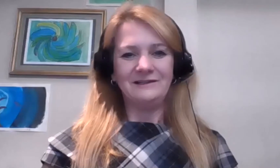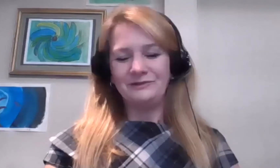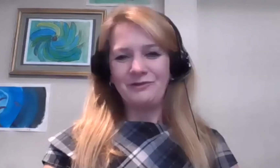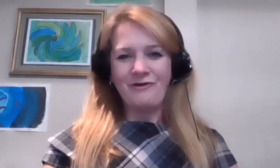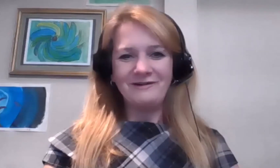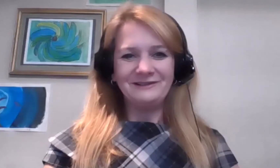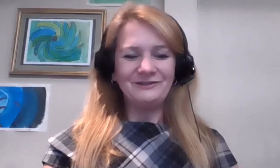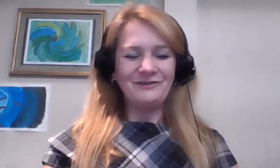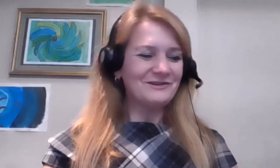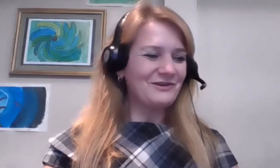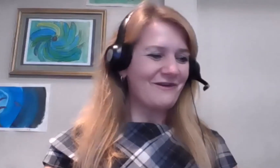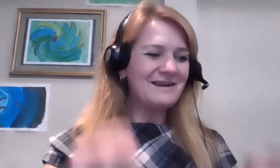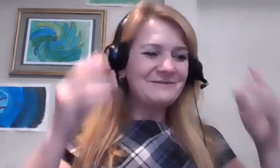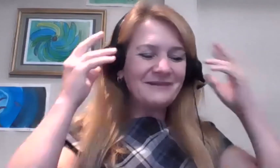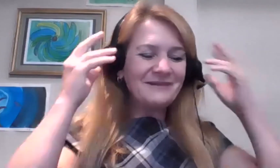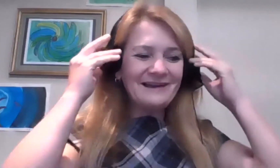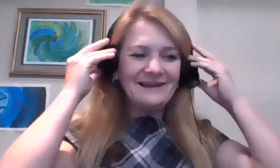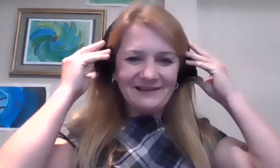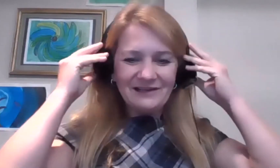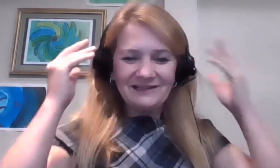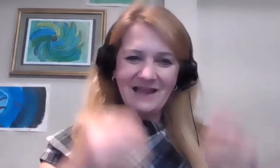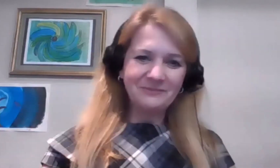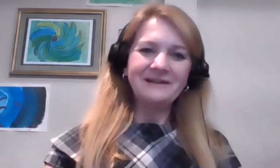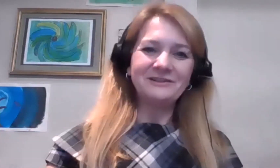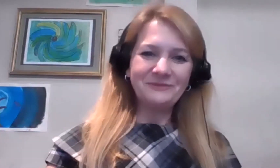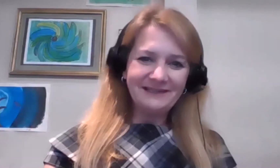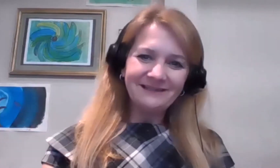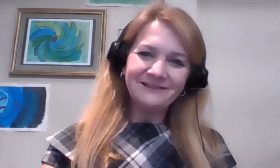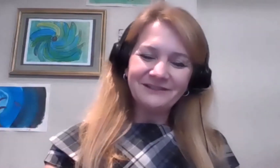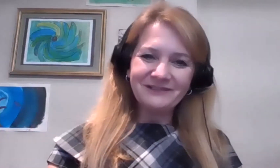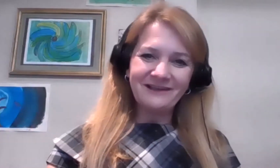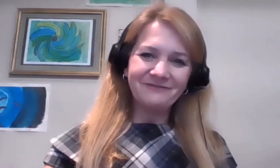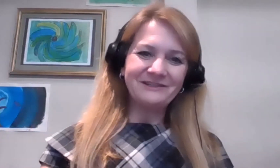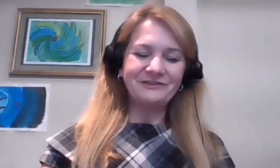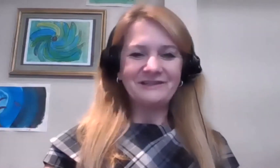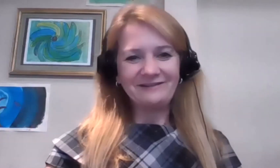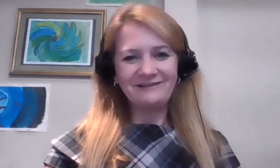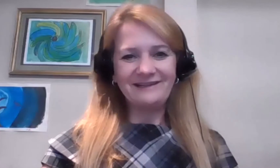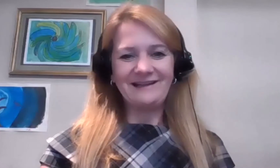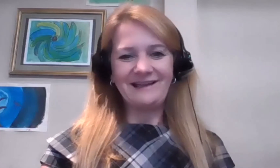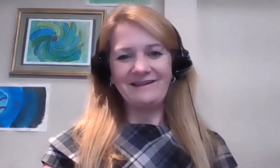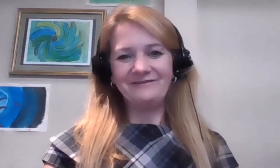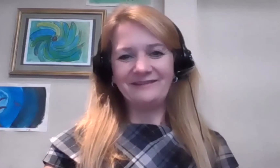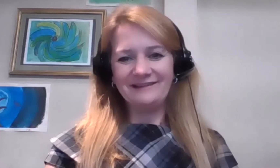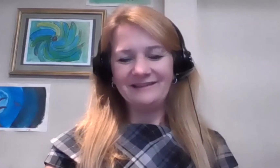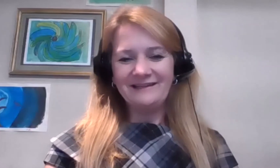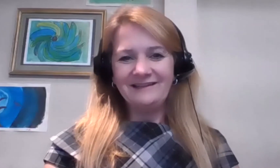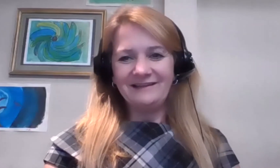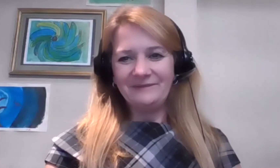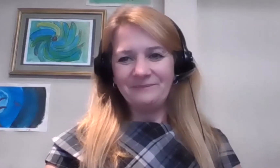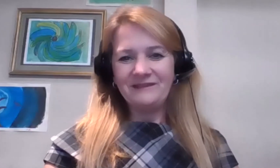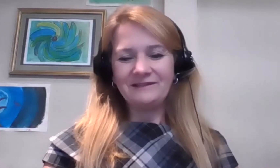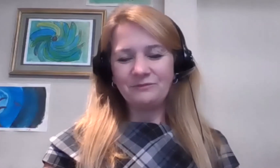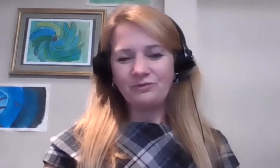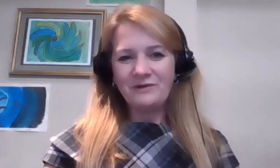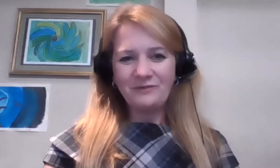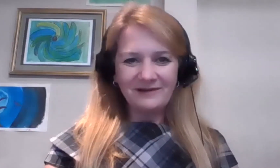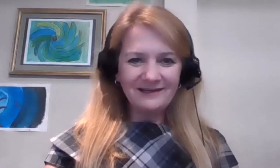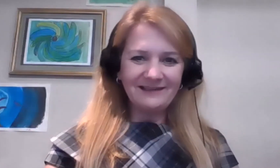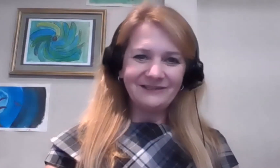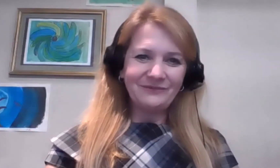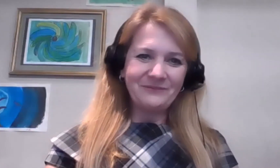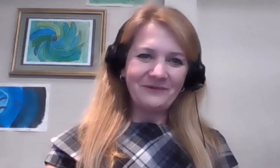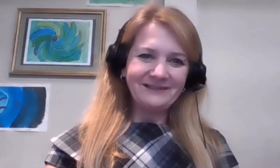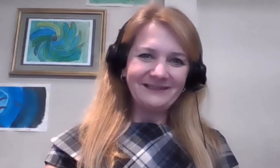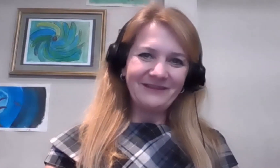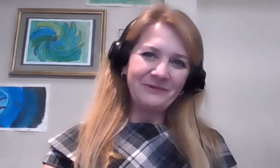long, long time collaborators with the Inclusive Design Research Center and have done some great work.